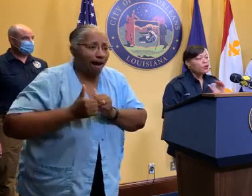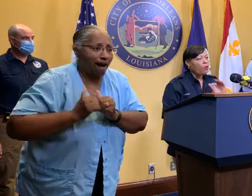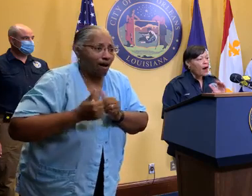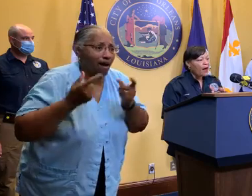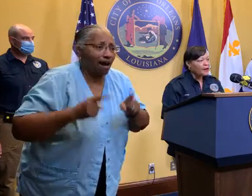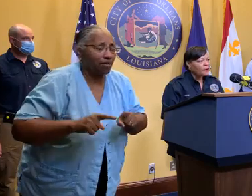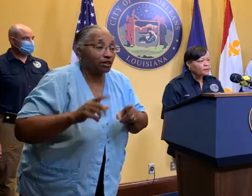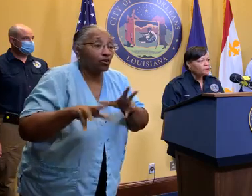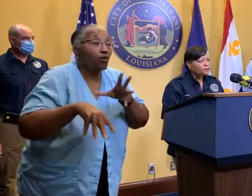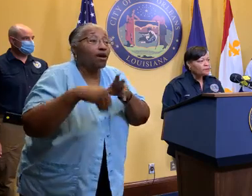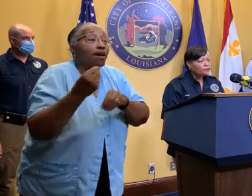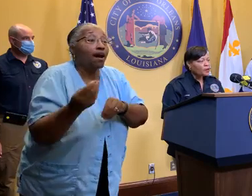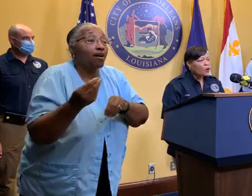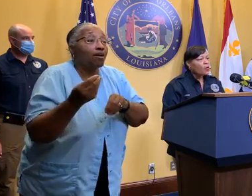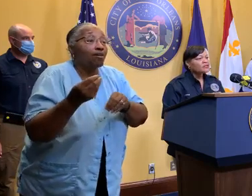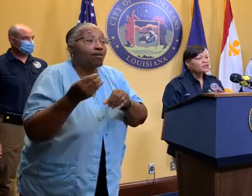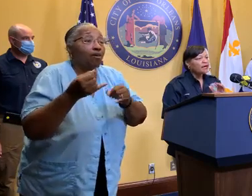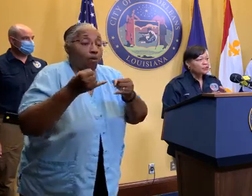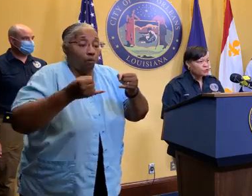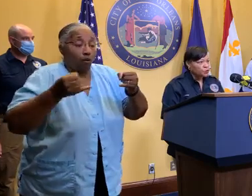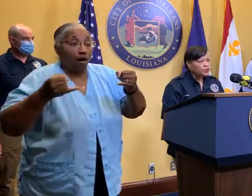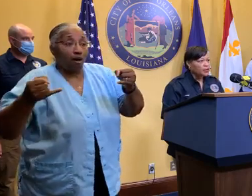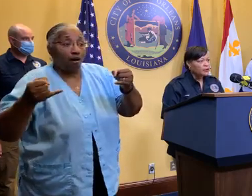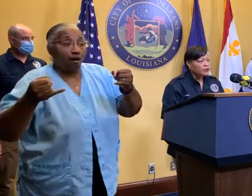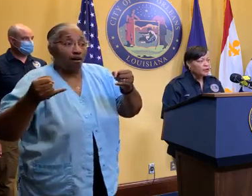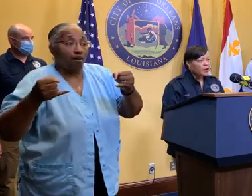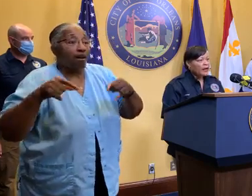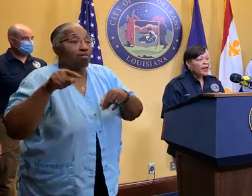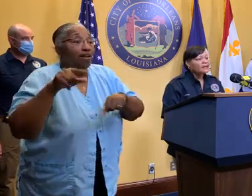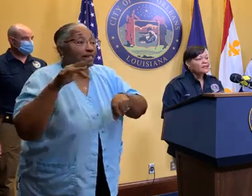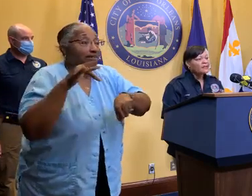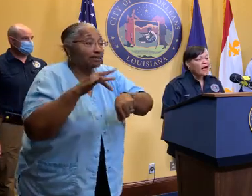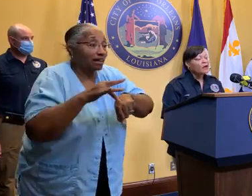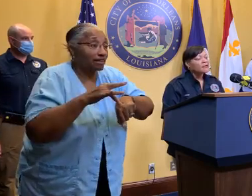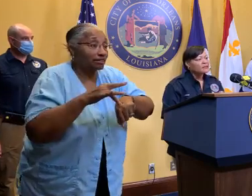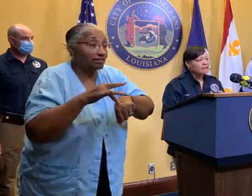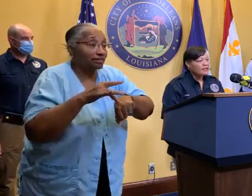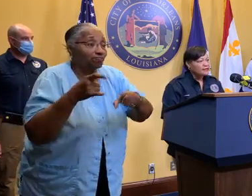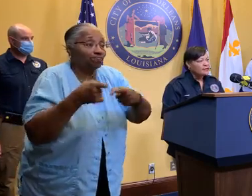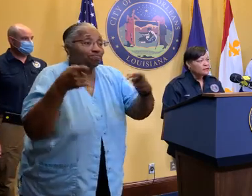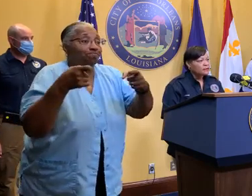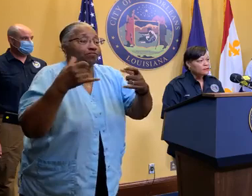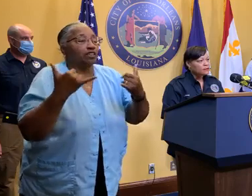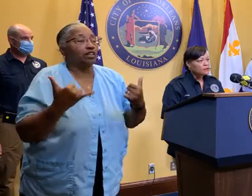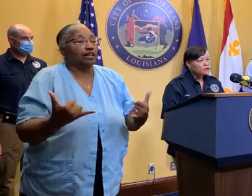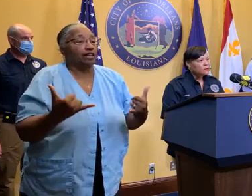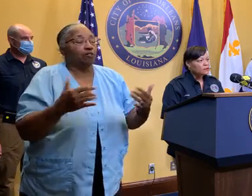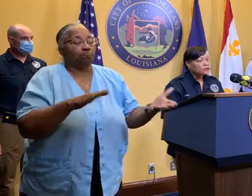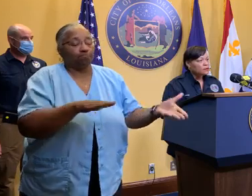touching a wire, was electrocuted, and is now deceased.